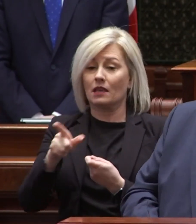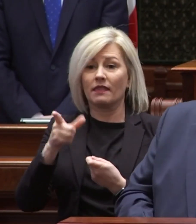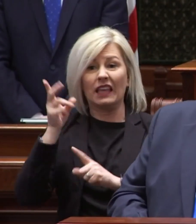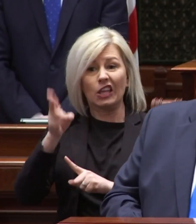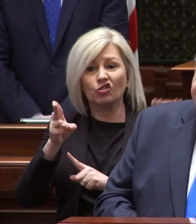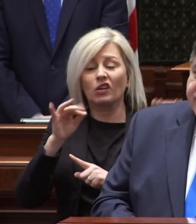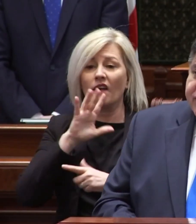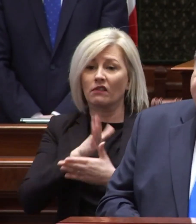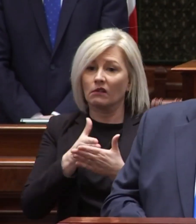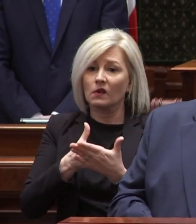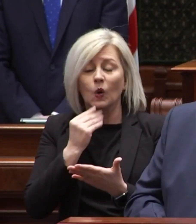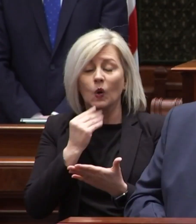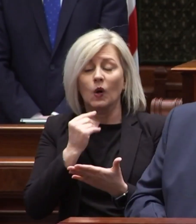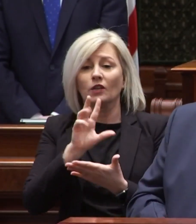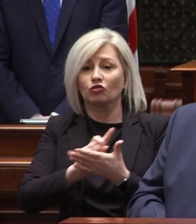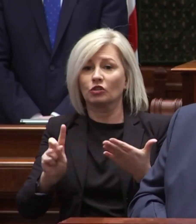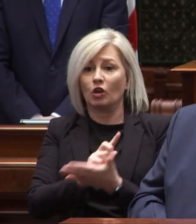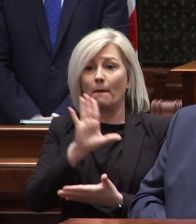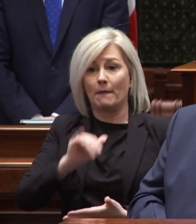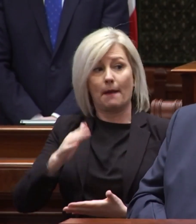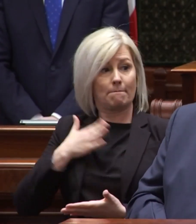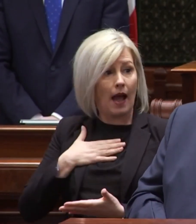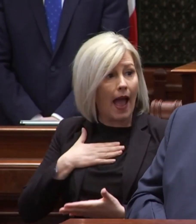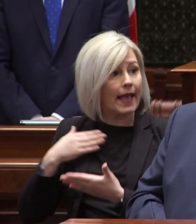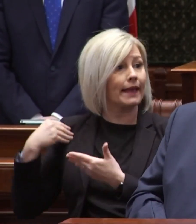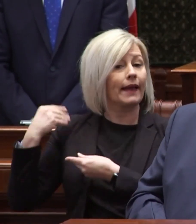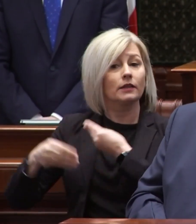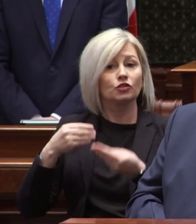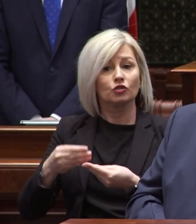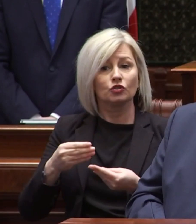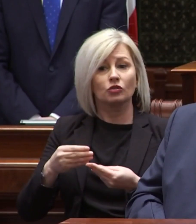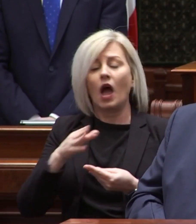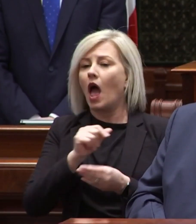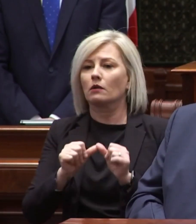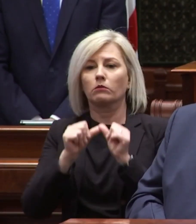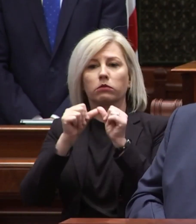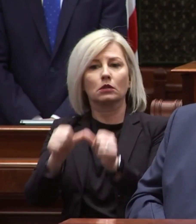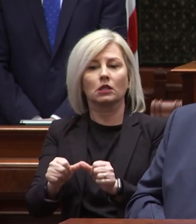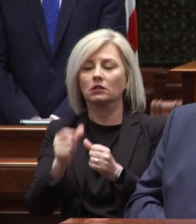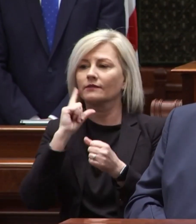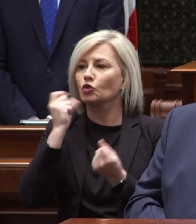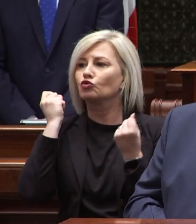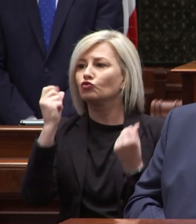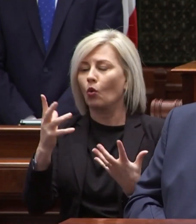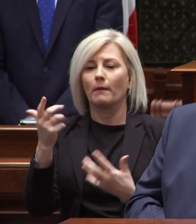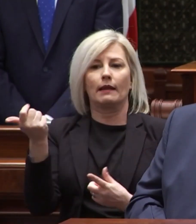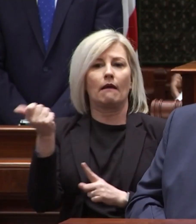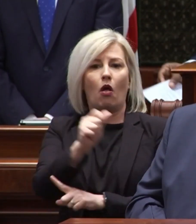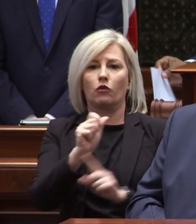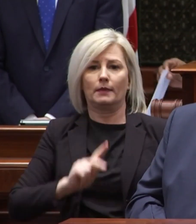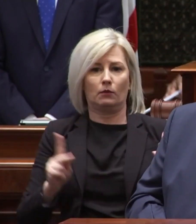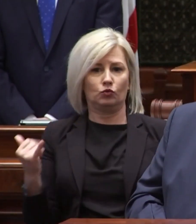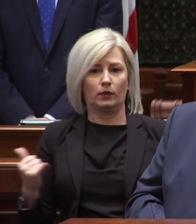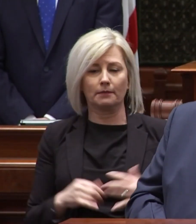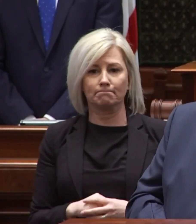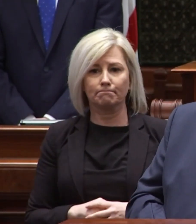and discrimination suffered by my ancestors and that persists for so many others today